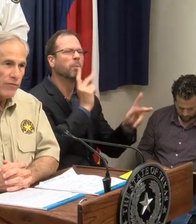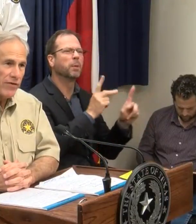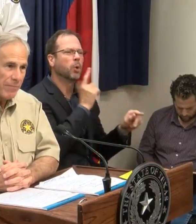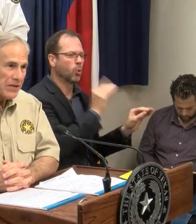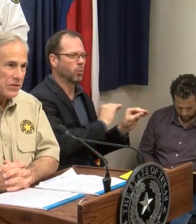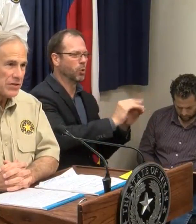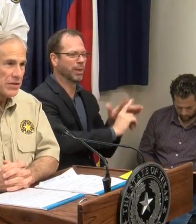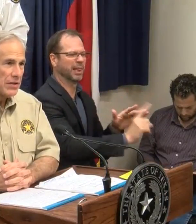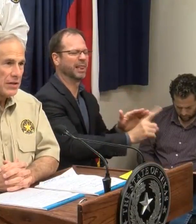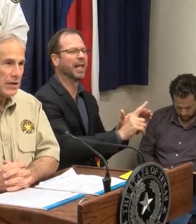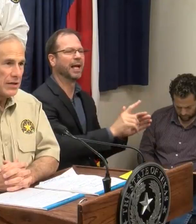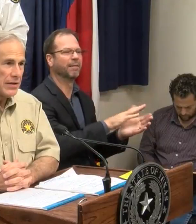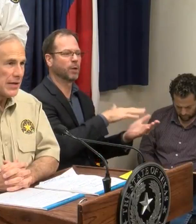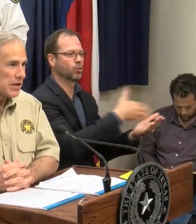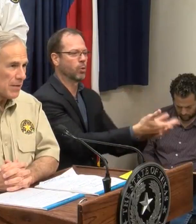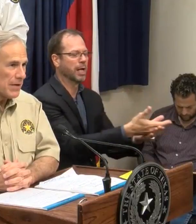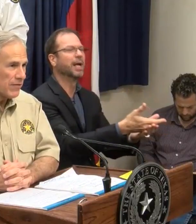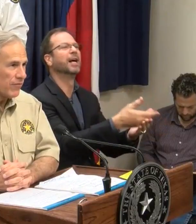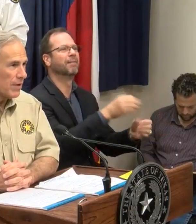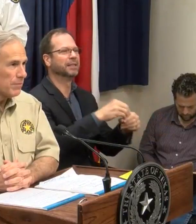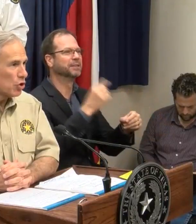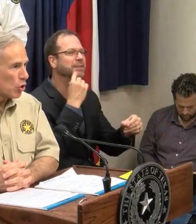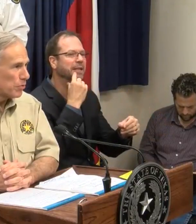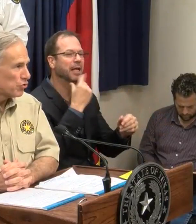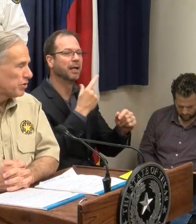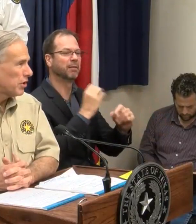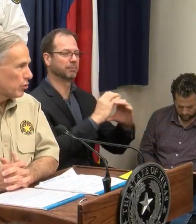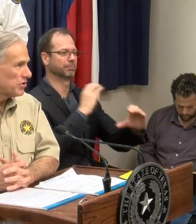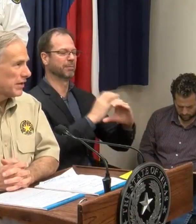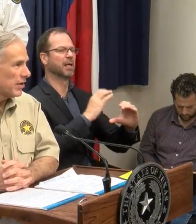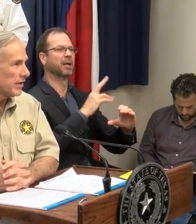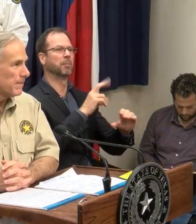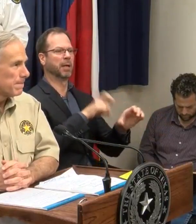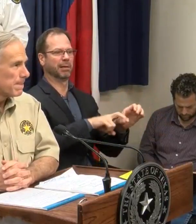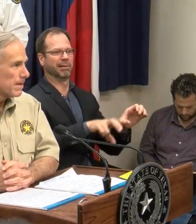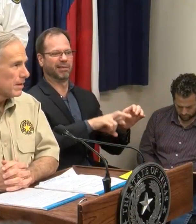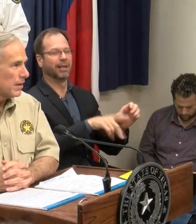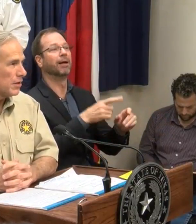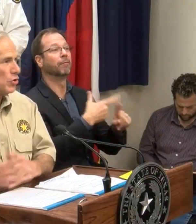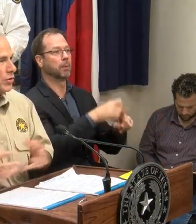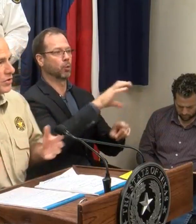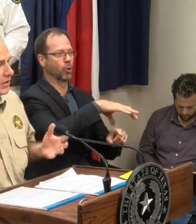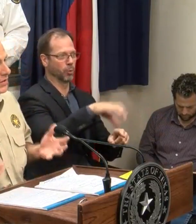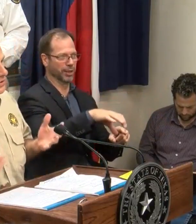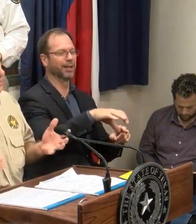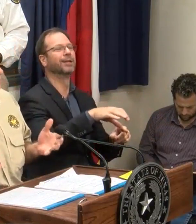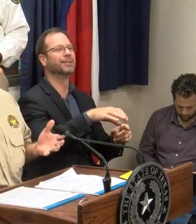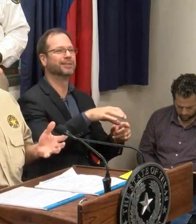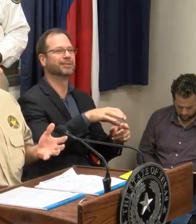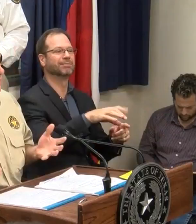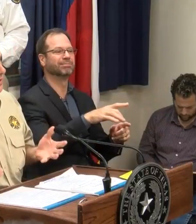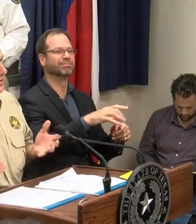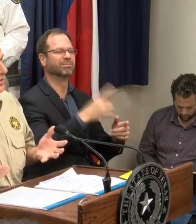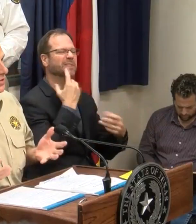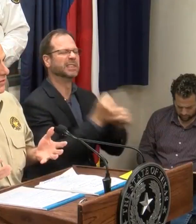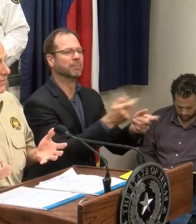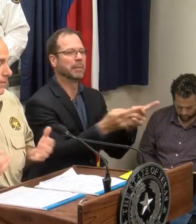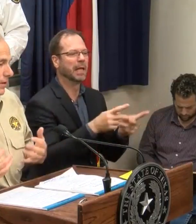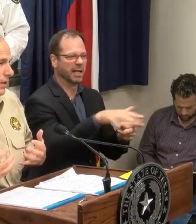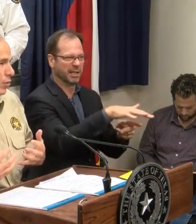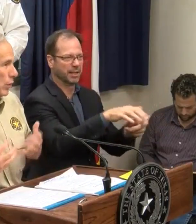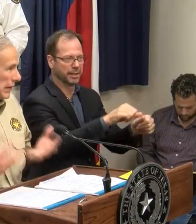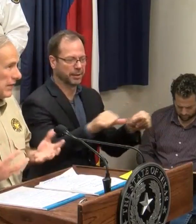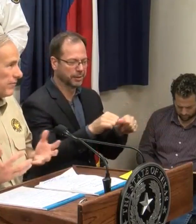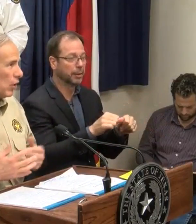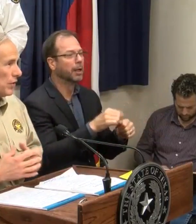getting off of buses that had come in from the Corpus Christi area. You could sense a sense of